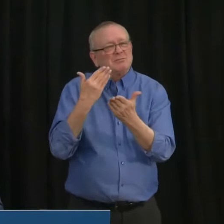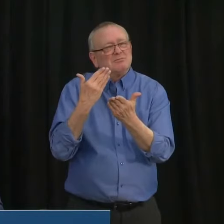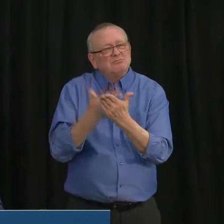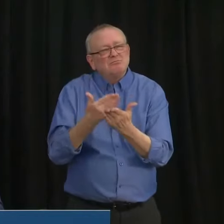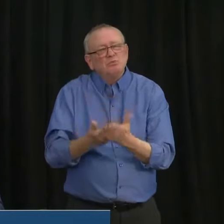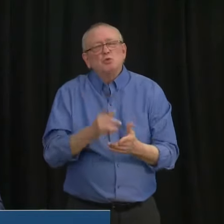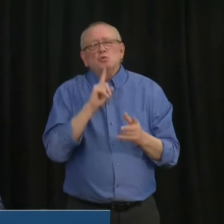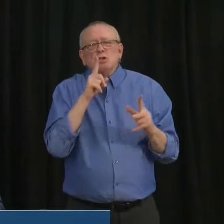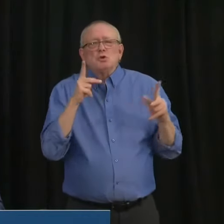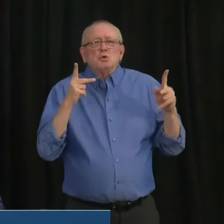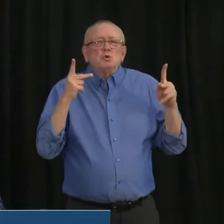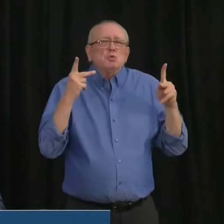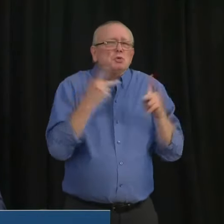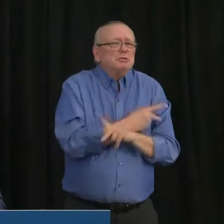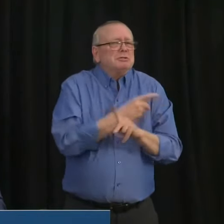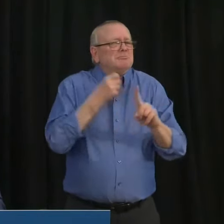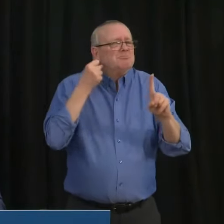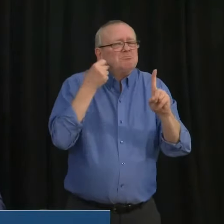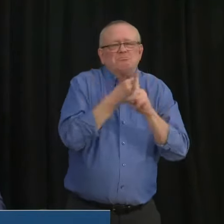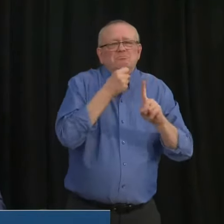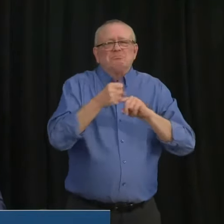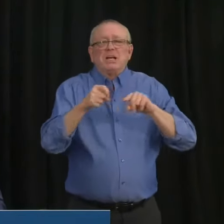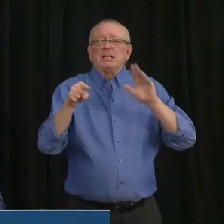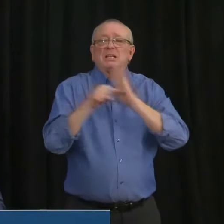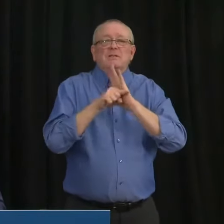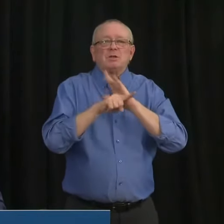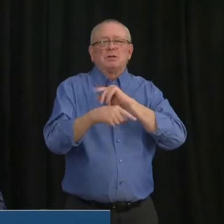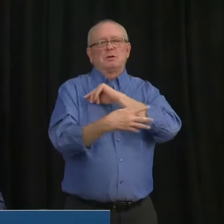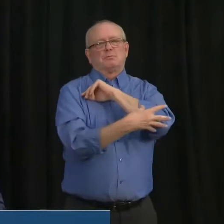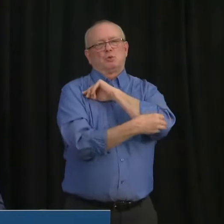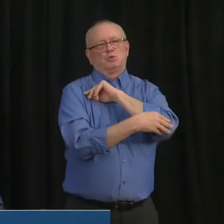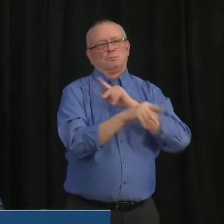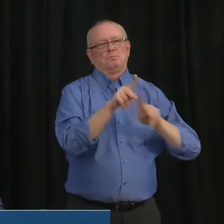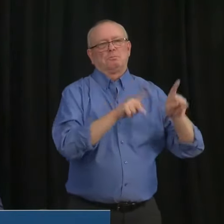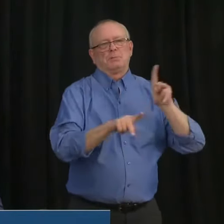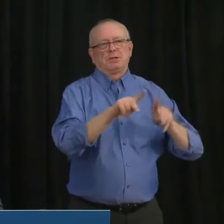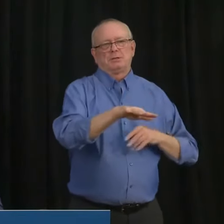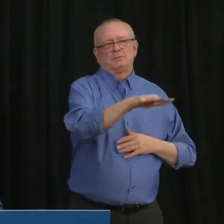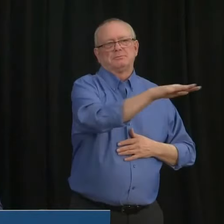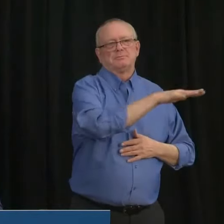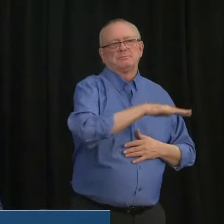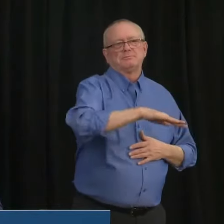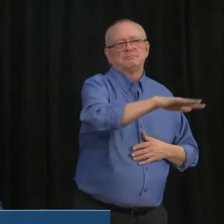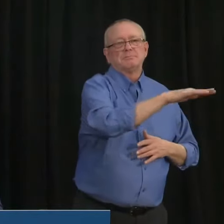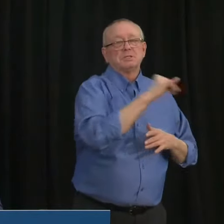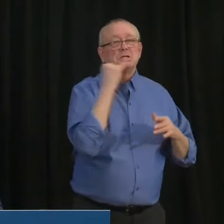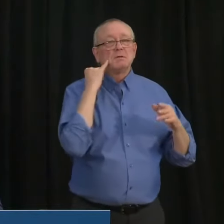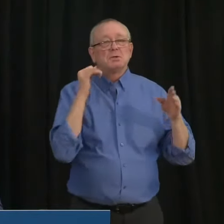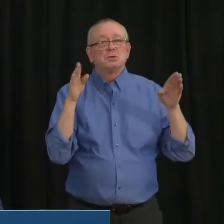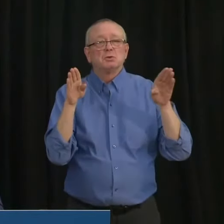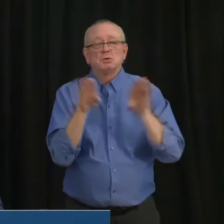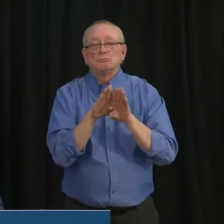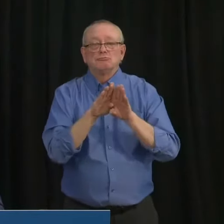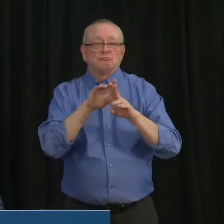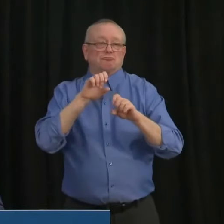those who are punished most deeply by lockdown-style policies.